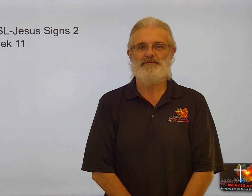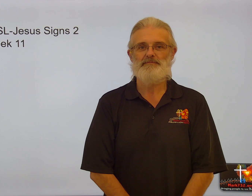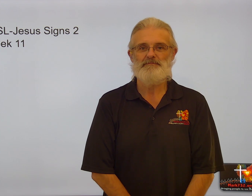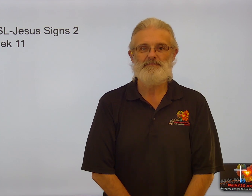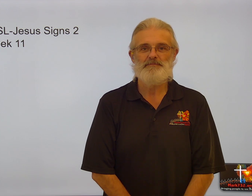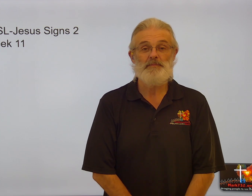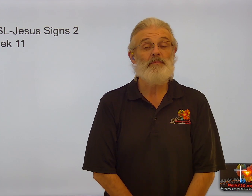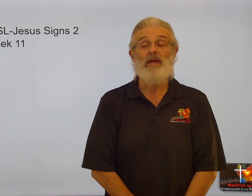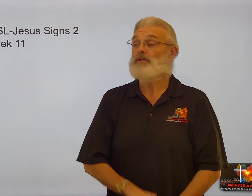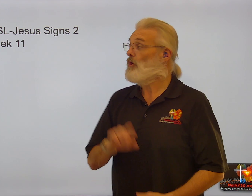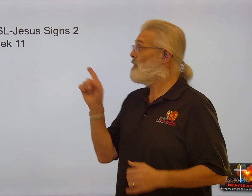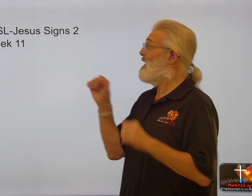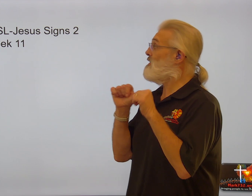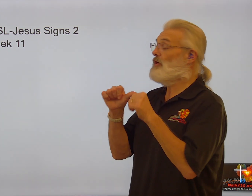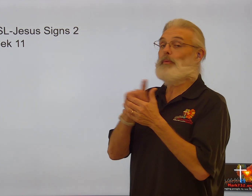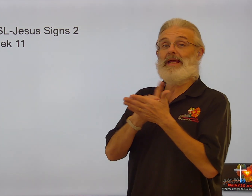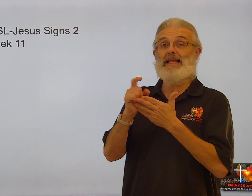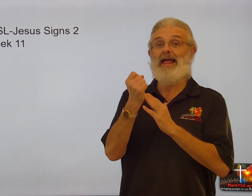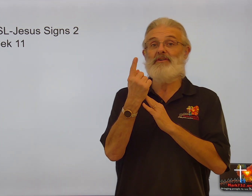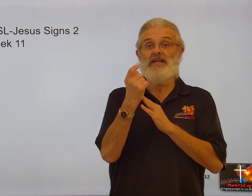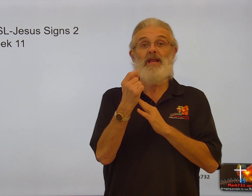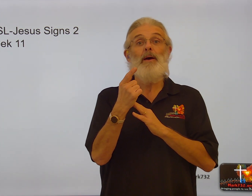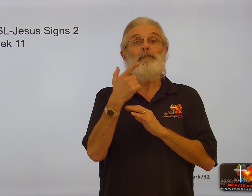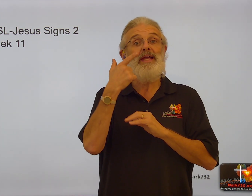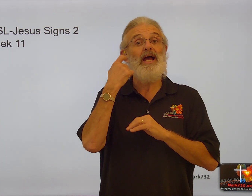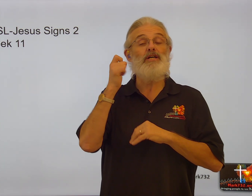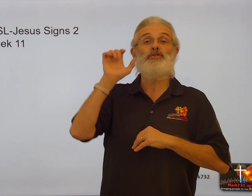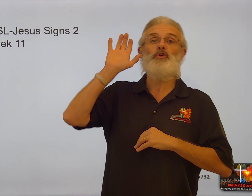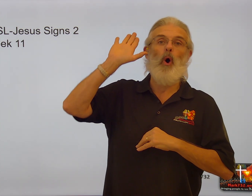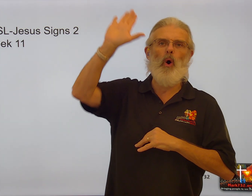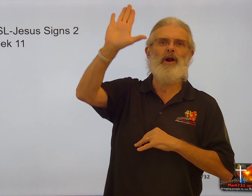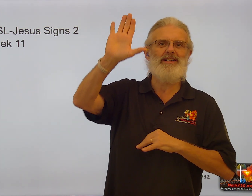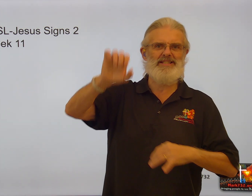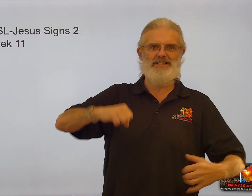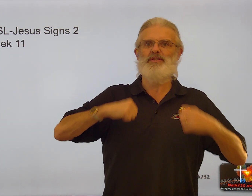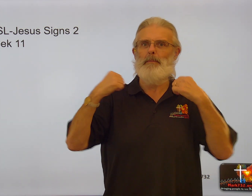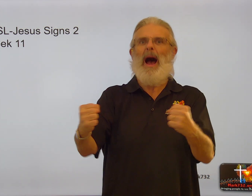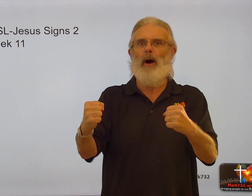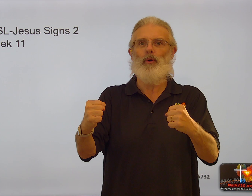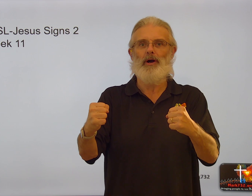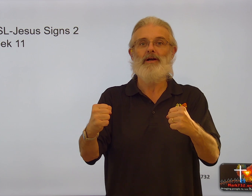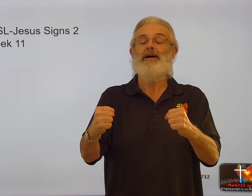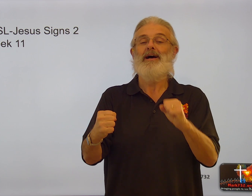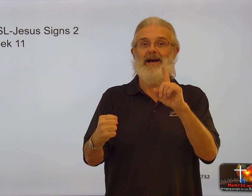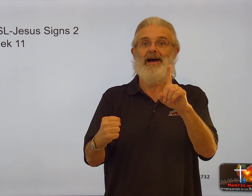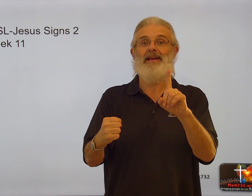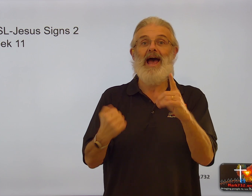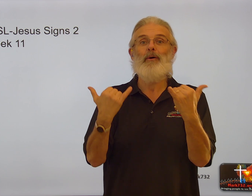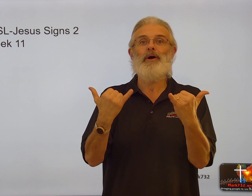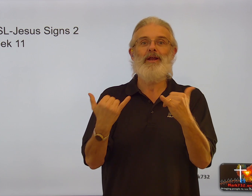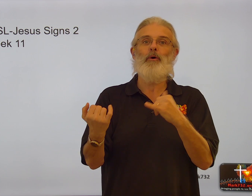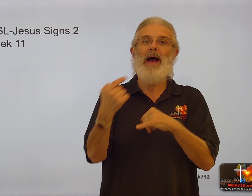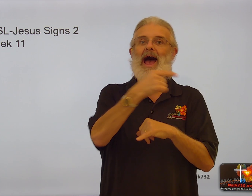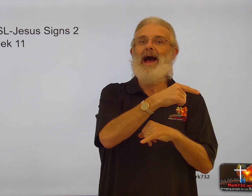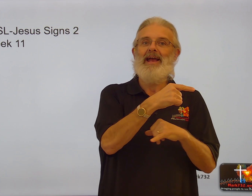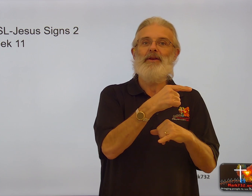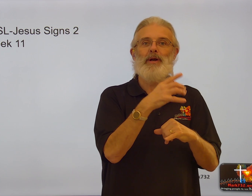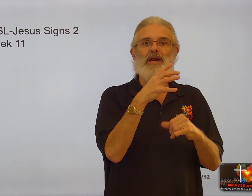So as we continue week 11, because yours is the power, and now we're going to go back and we're going to